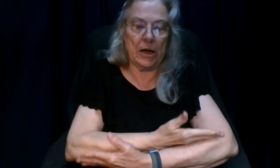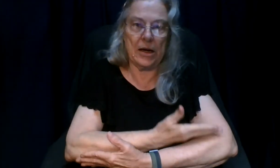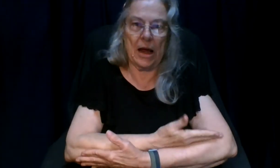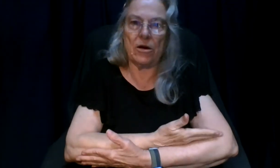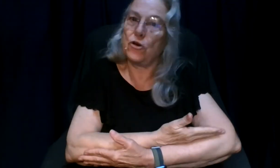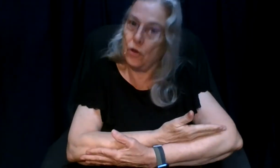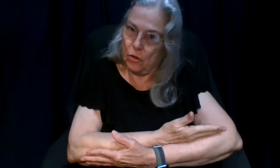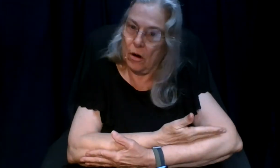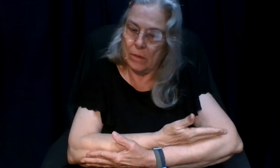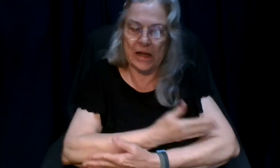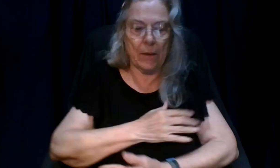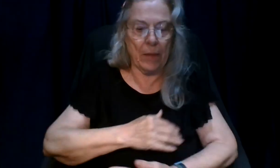down into your arms like a baby